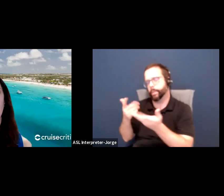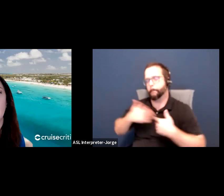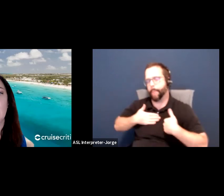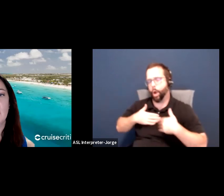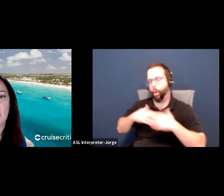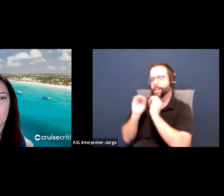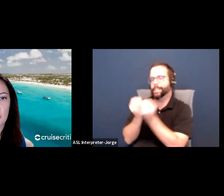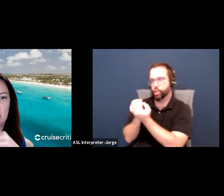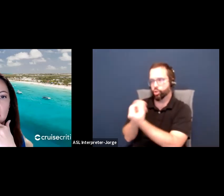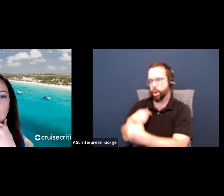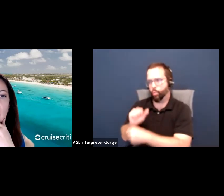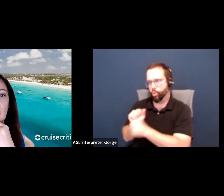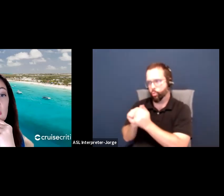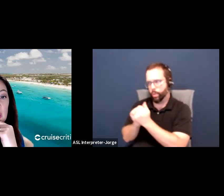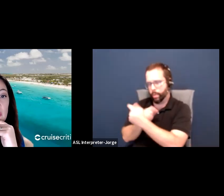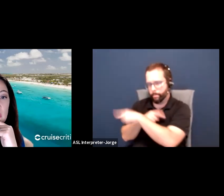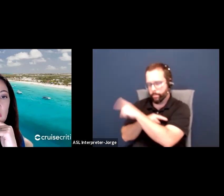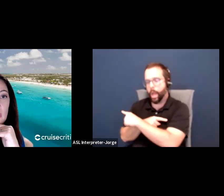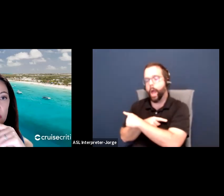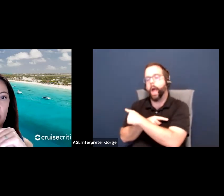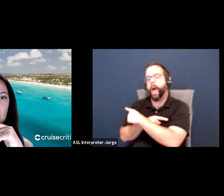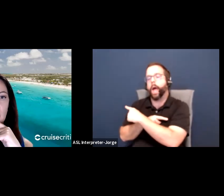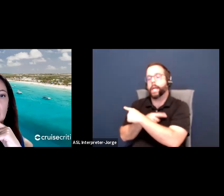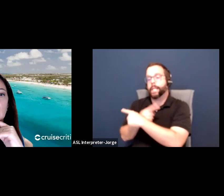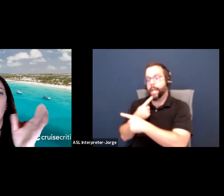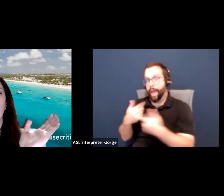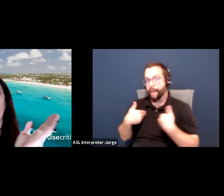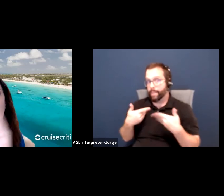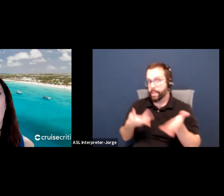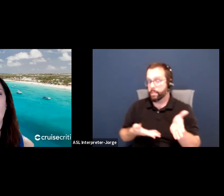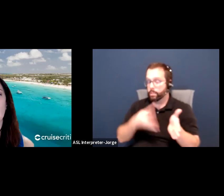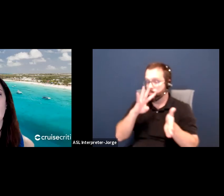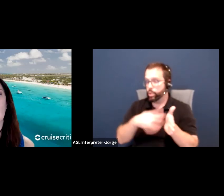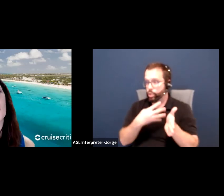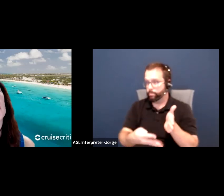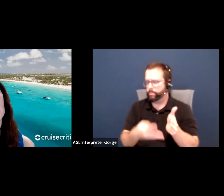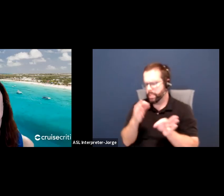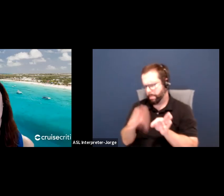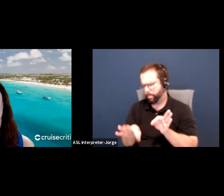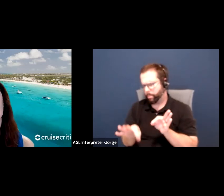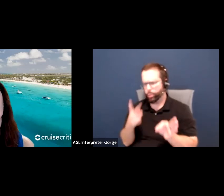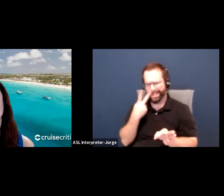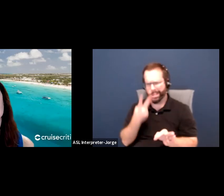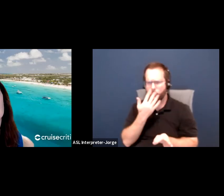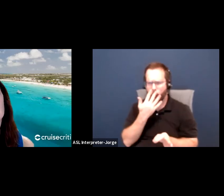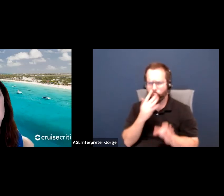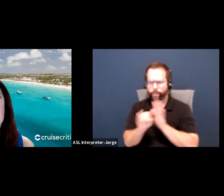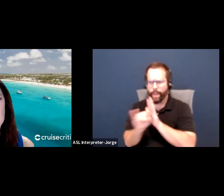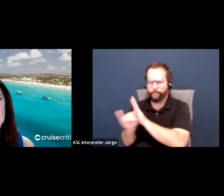down, here is a spreadsheet. And it's pretty simple, and it's color-coded. On the top, there are